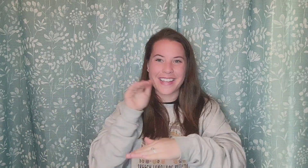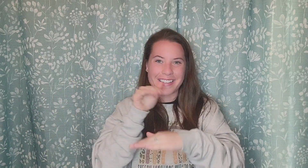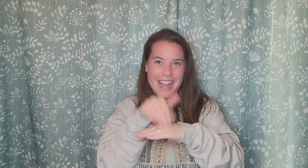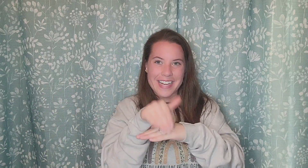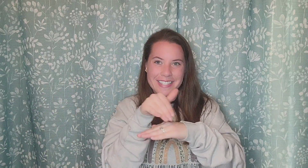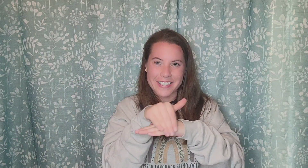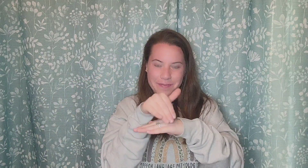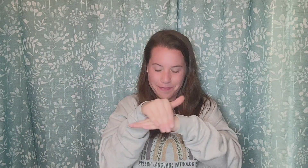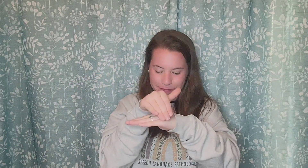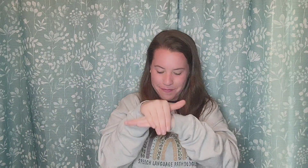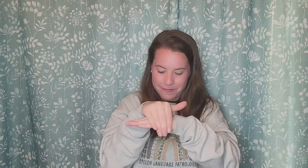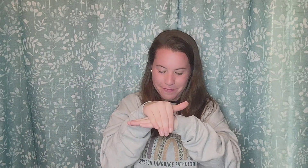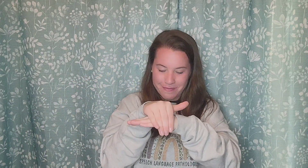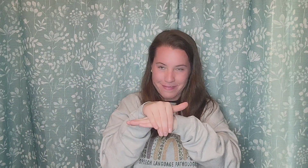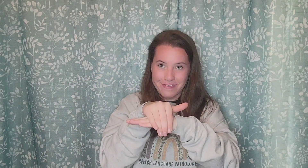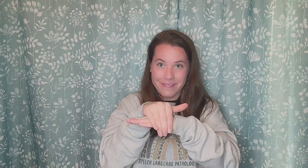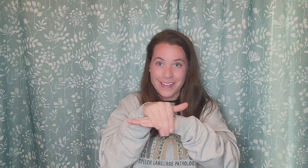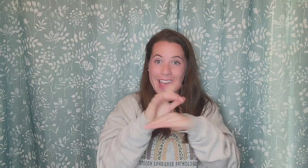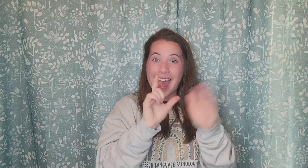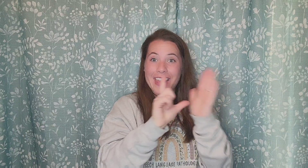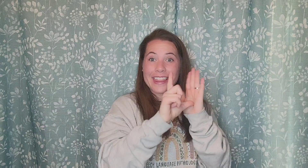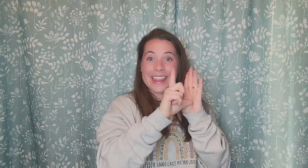night night night and later